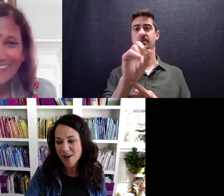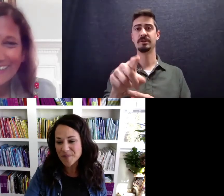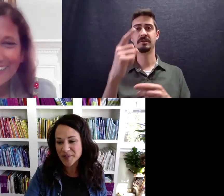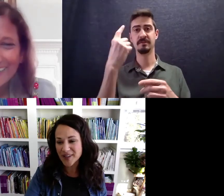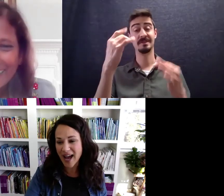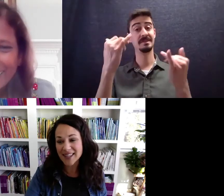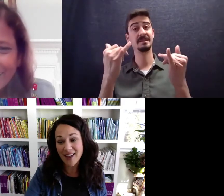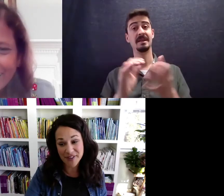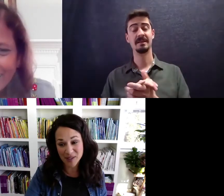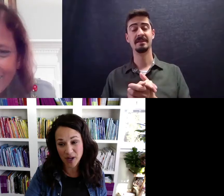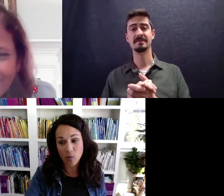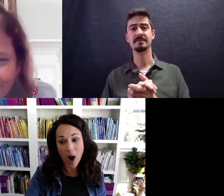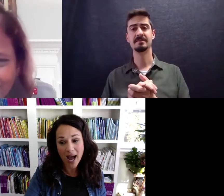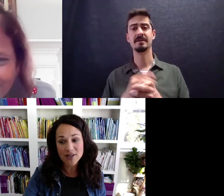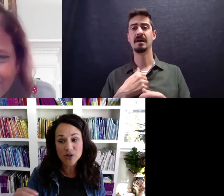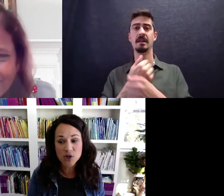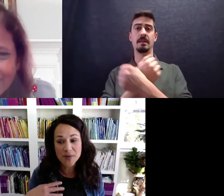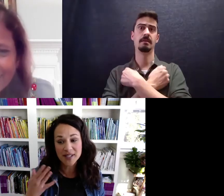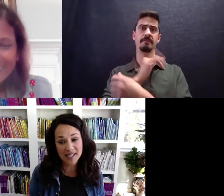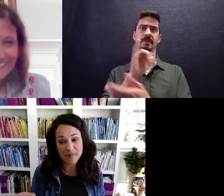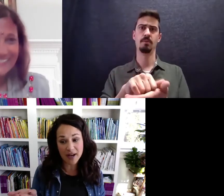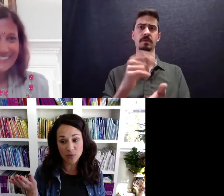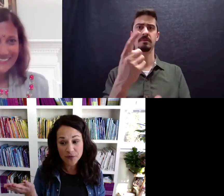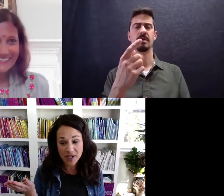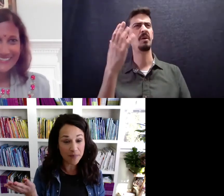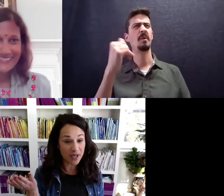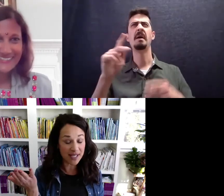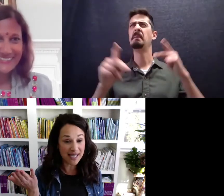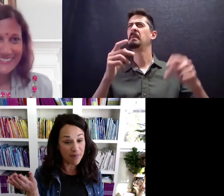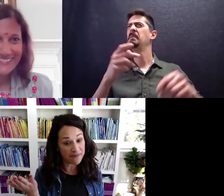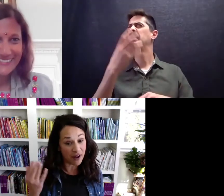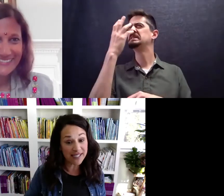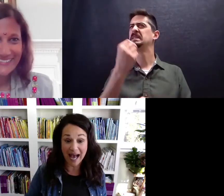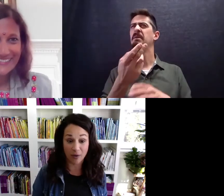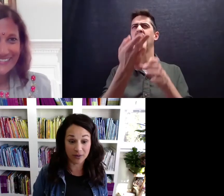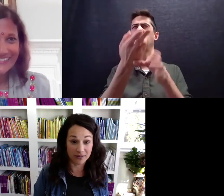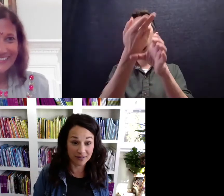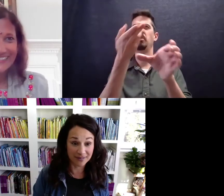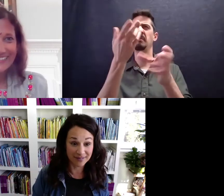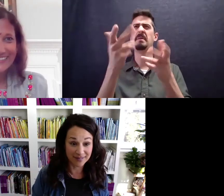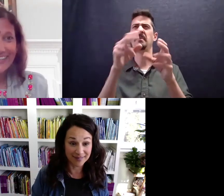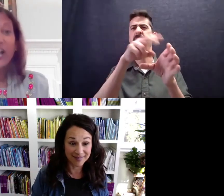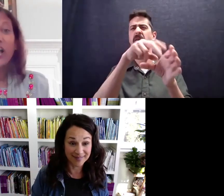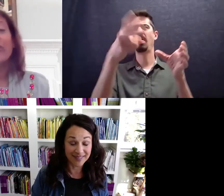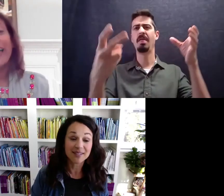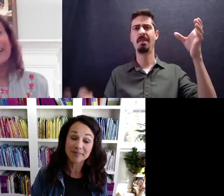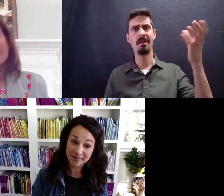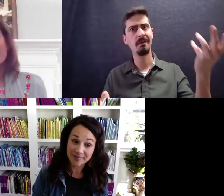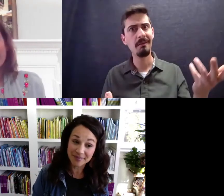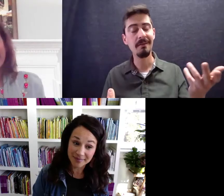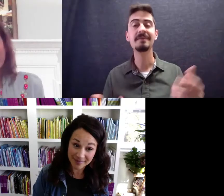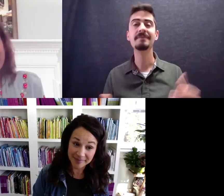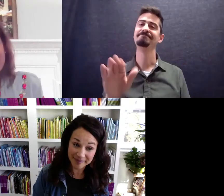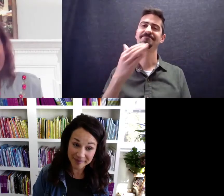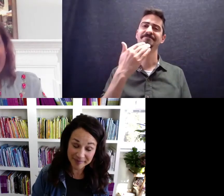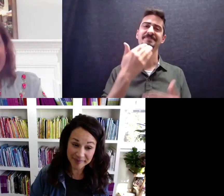I love this one. Why do humans sleep on a rooftop? Because they might fall down. That's a